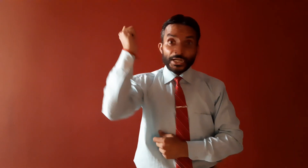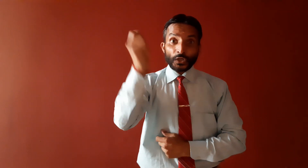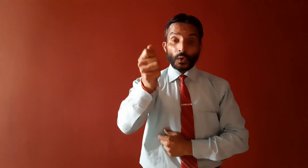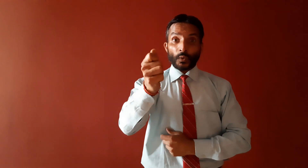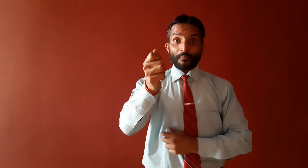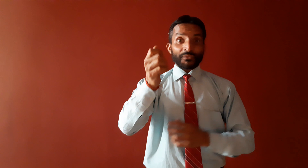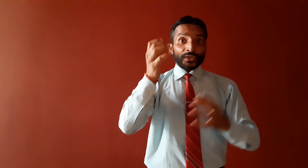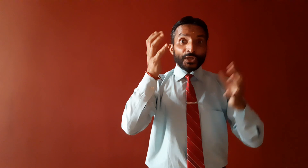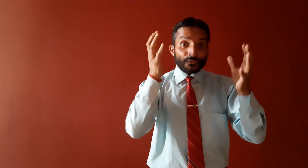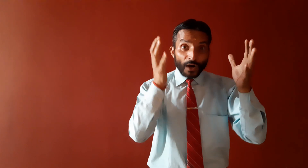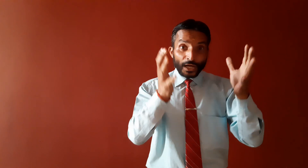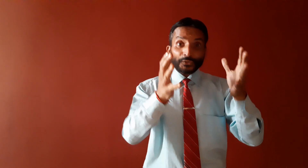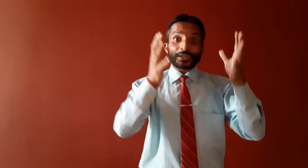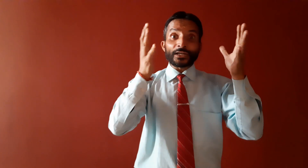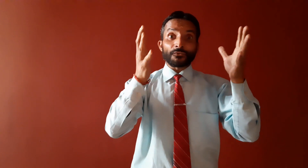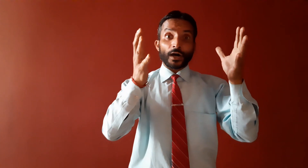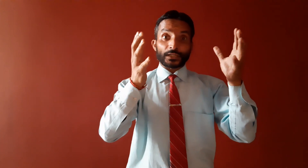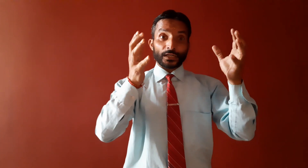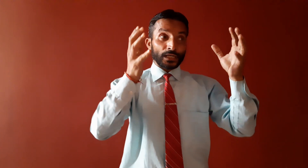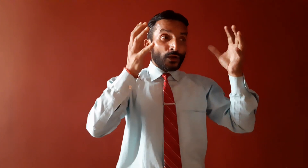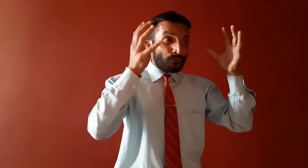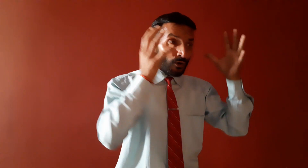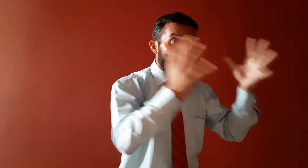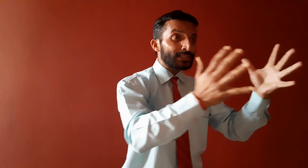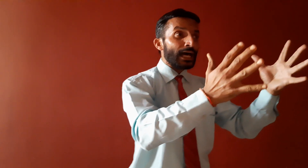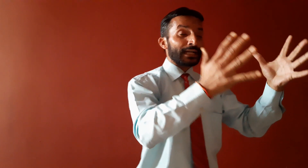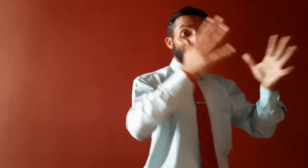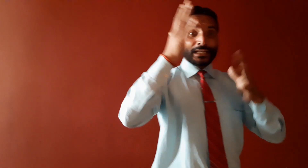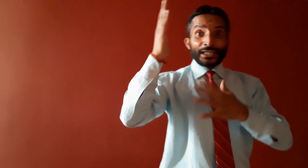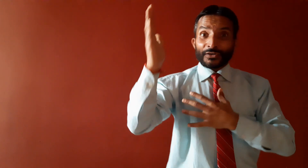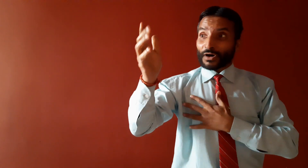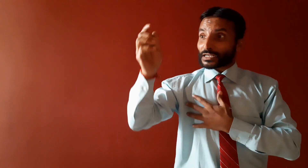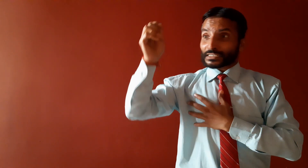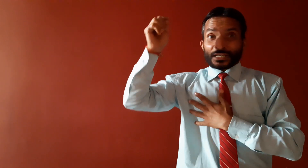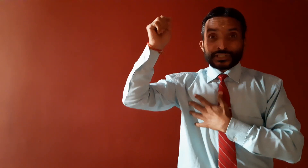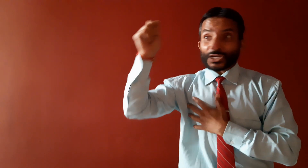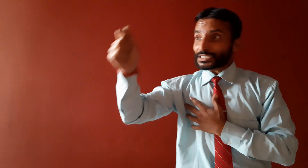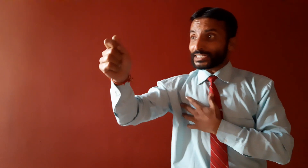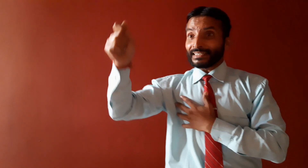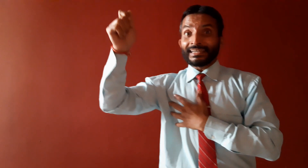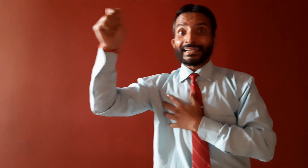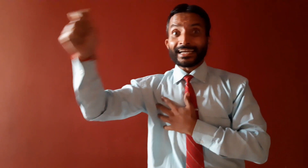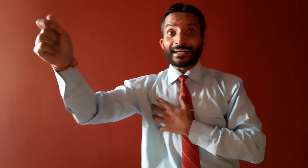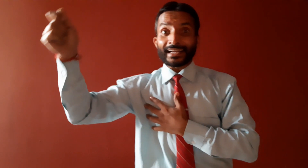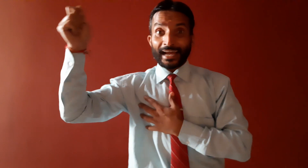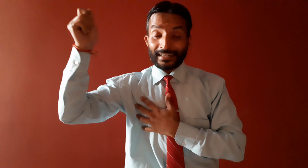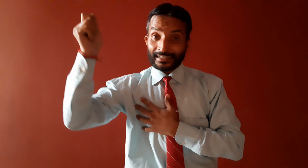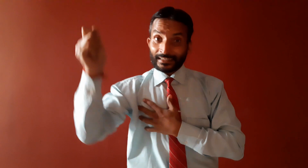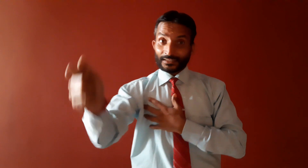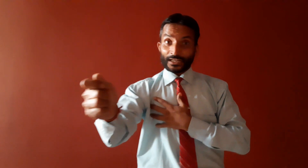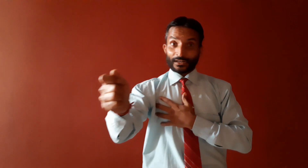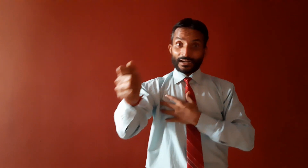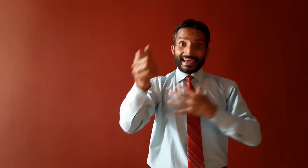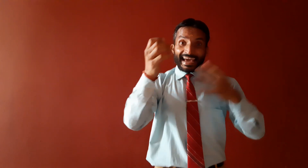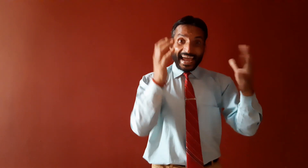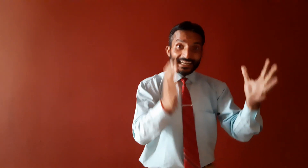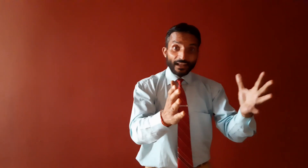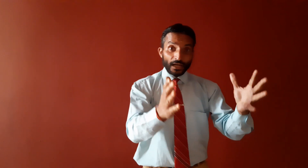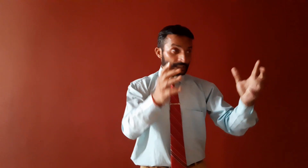crow. He want to drink water. For that, he was searching here and there. At last,